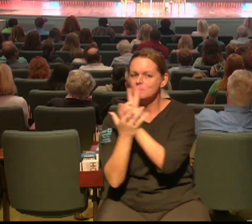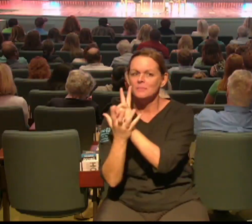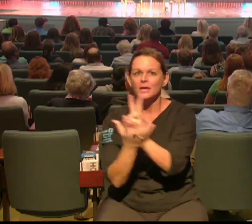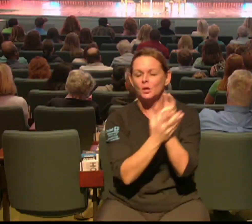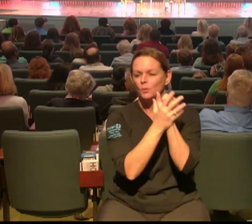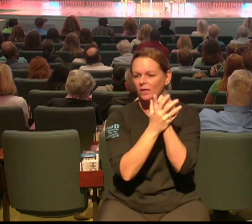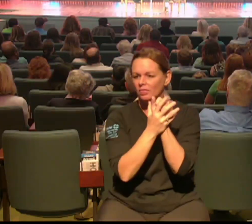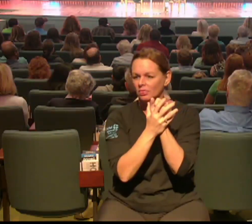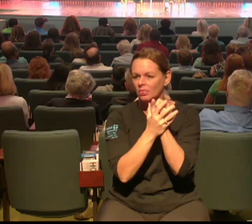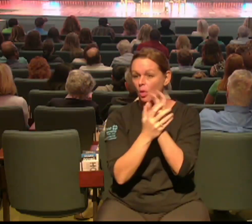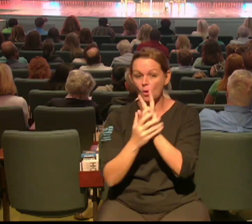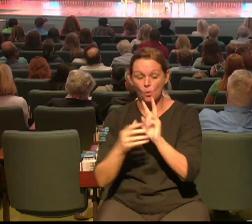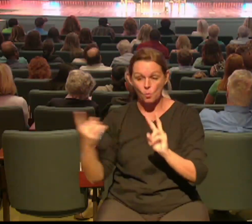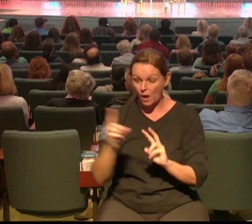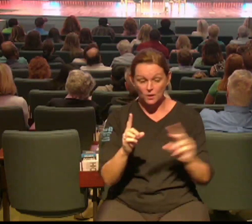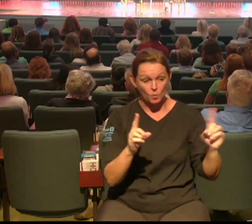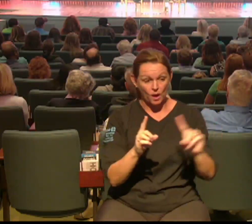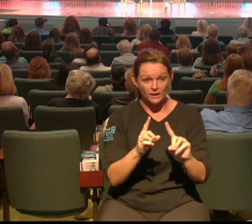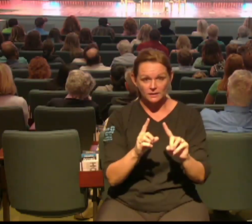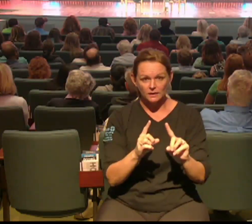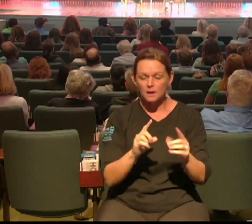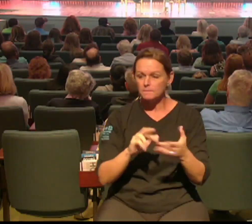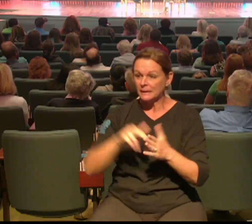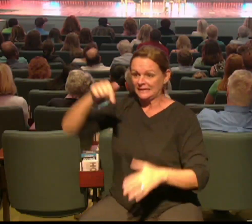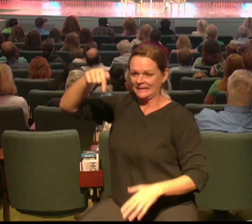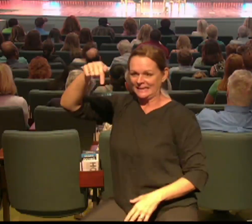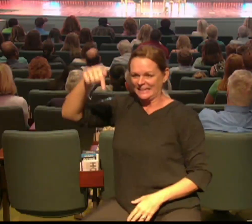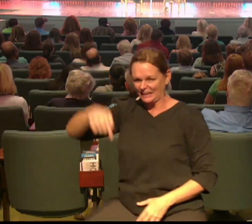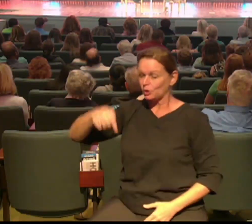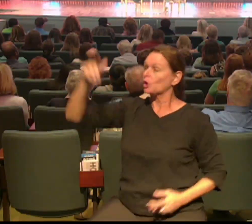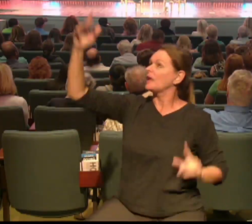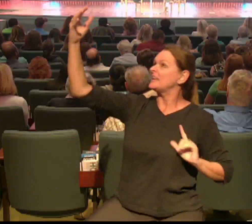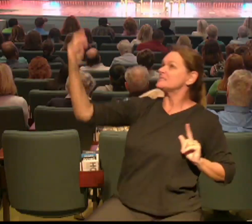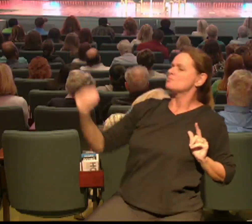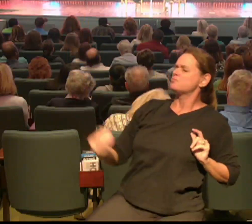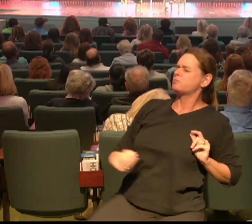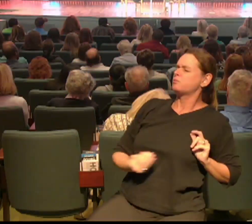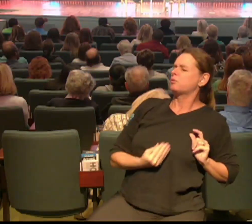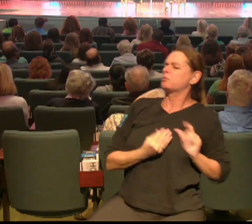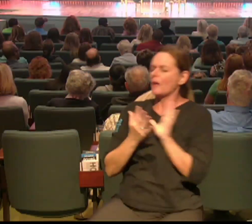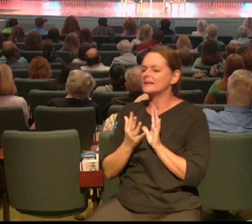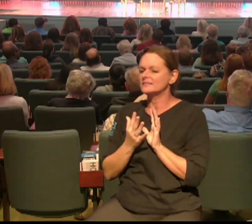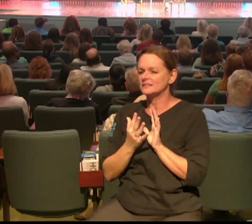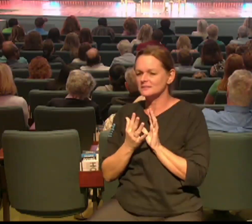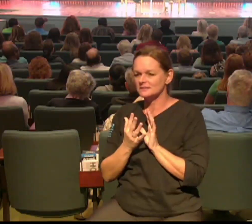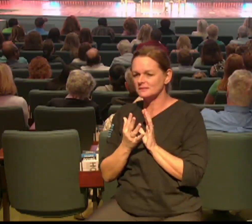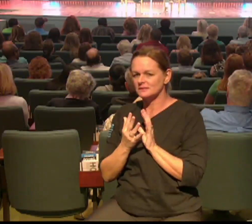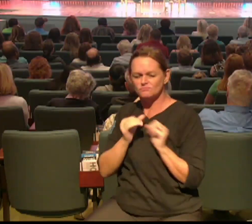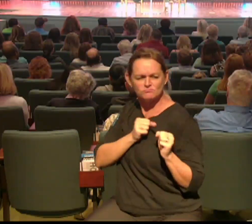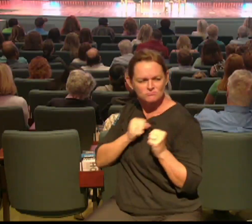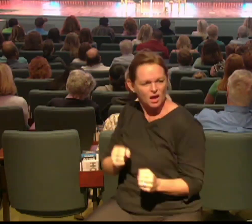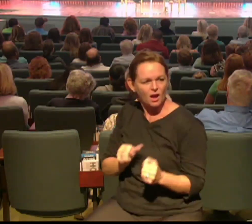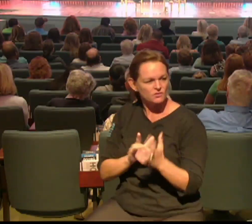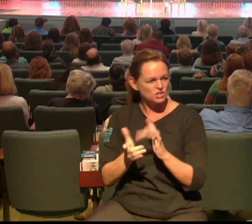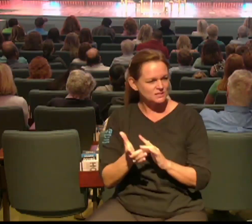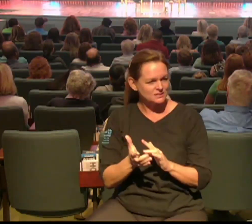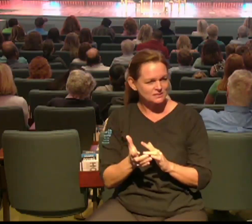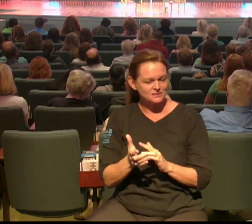friends will ever get let me say that again this is as close as to the presence of Jesus that your unsaved